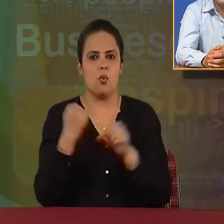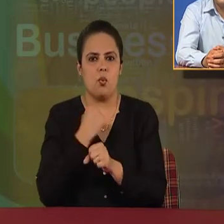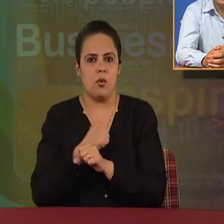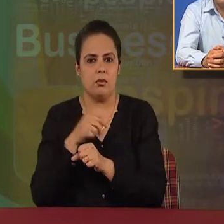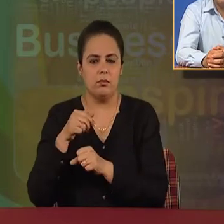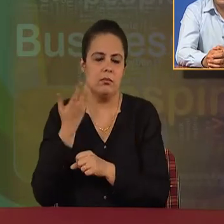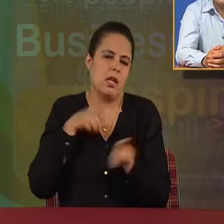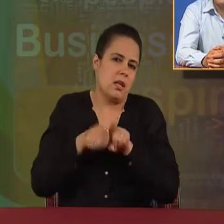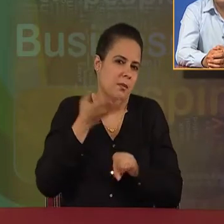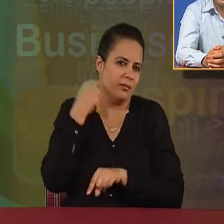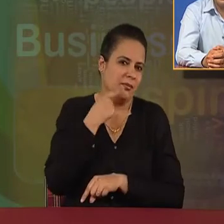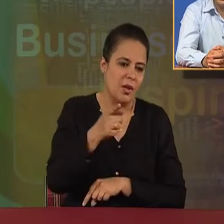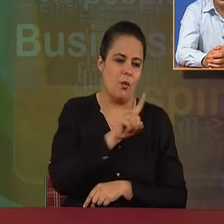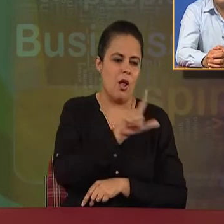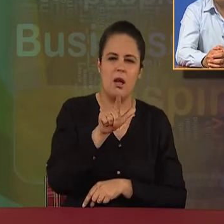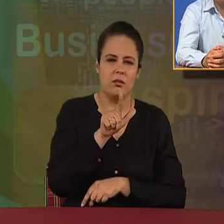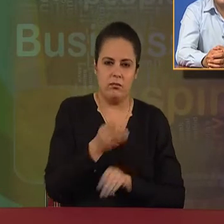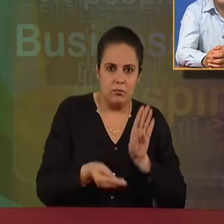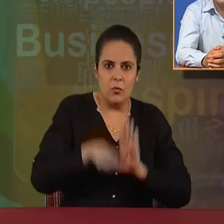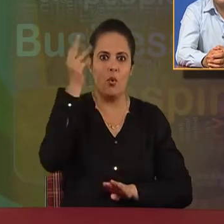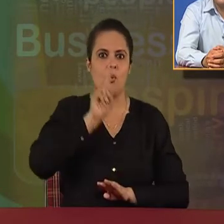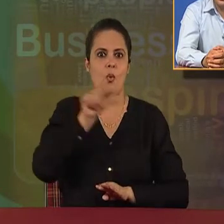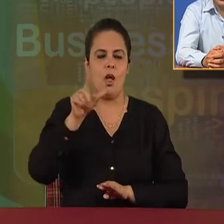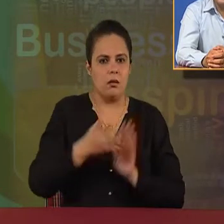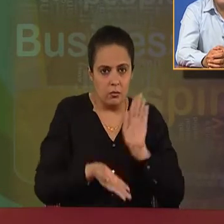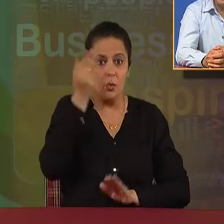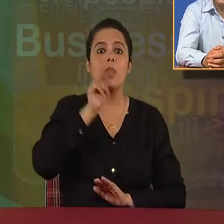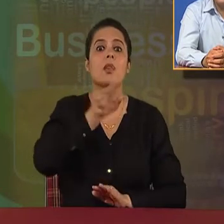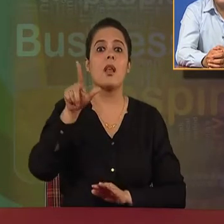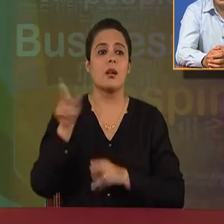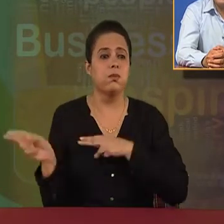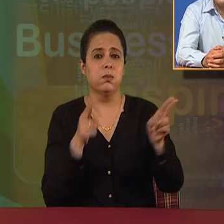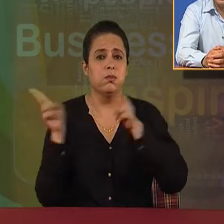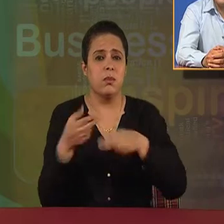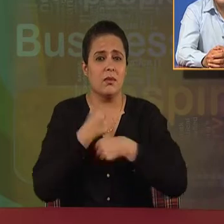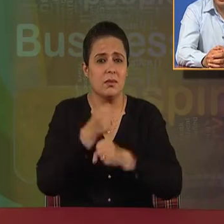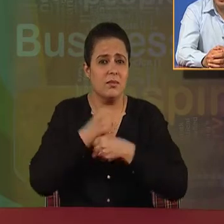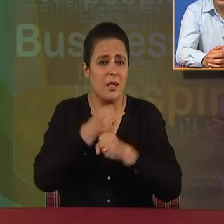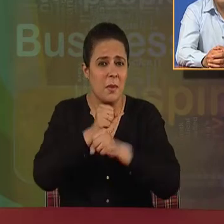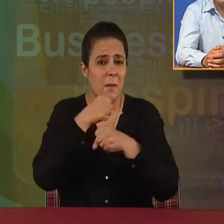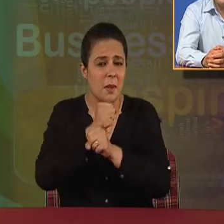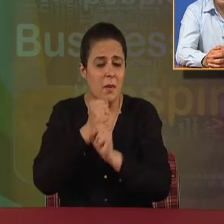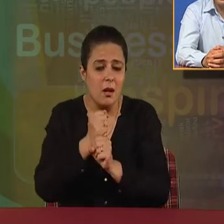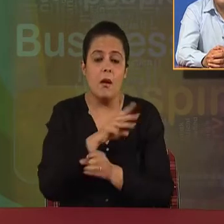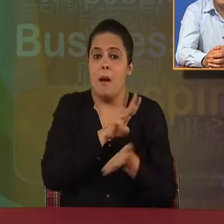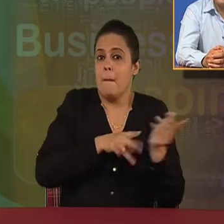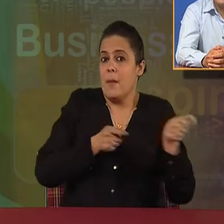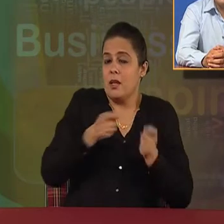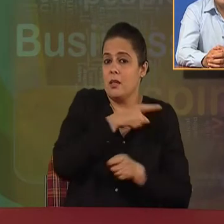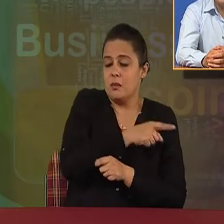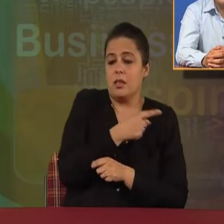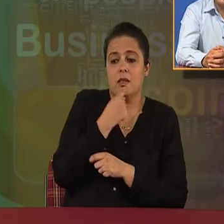mentioned earlier, from 1 lakh unit to 2 lakh unit, or maybe 3 lakh units. And then management tells that how we can achieve